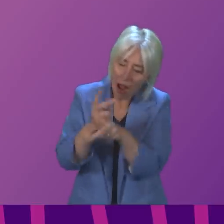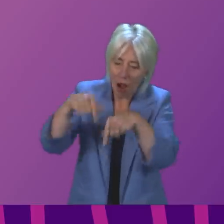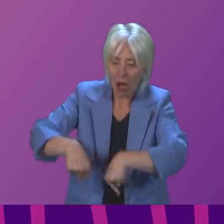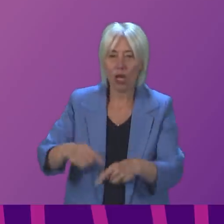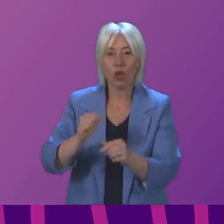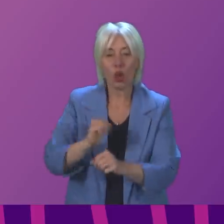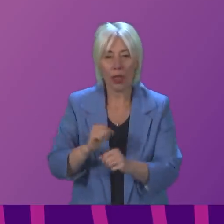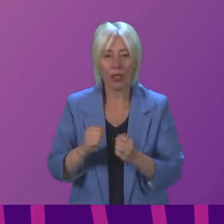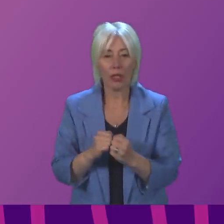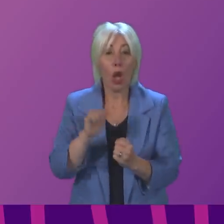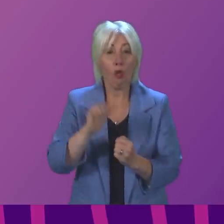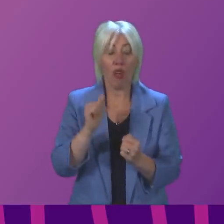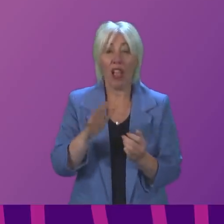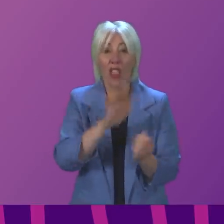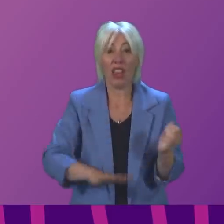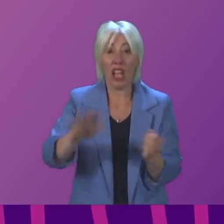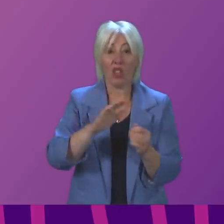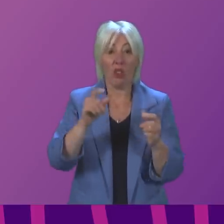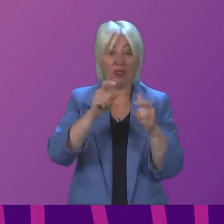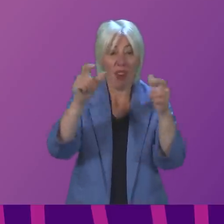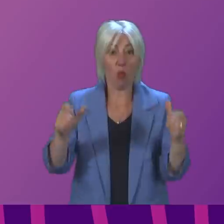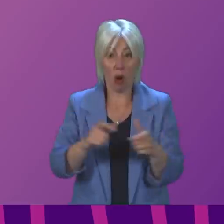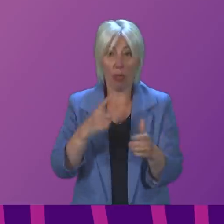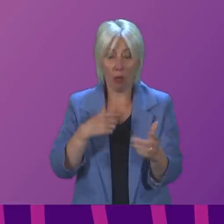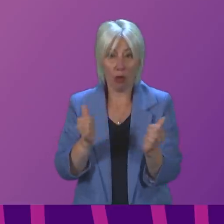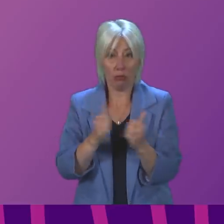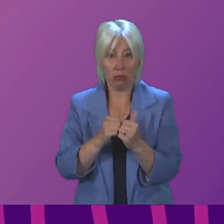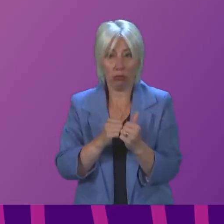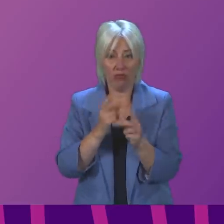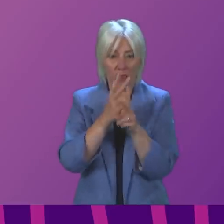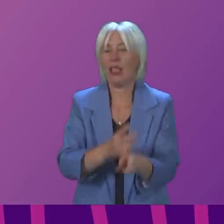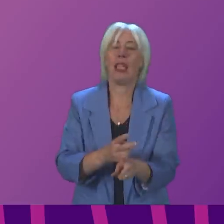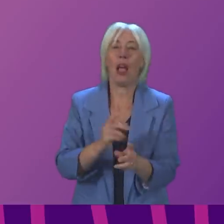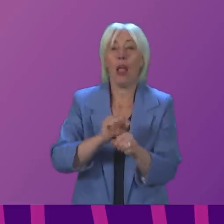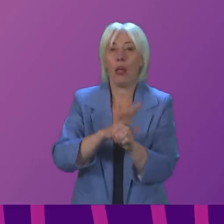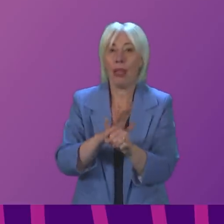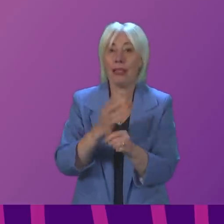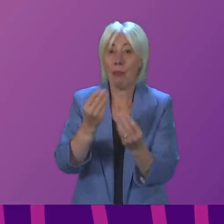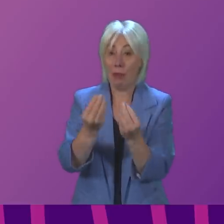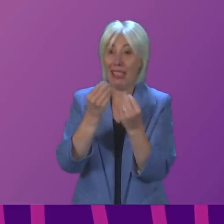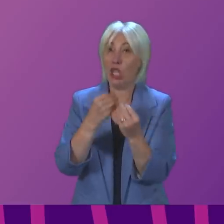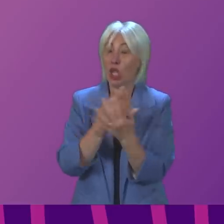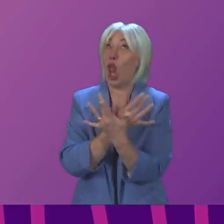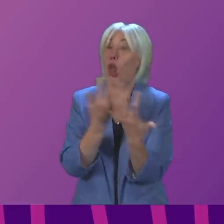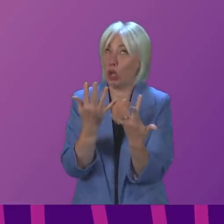national performance framework, before I address that specifically, can I say that absolutely agree that the pandemic has taught us lots of things, but it has also